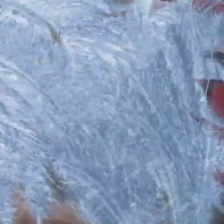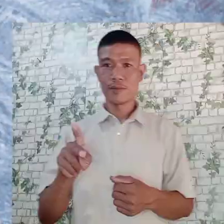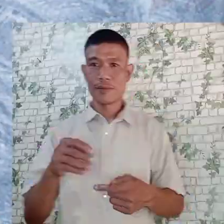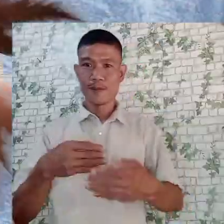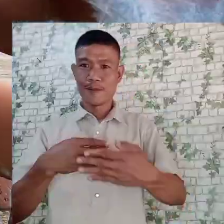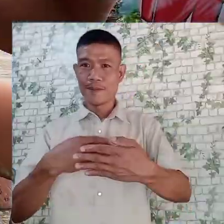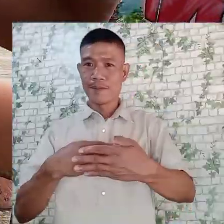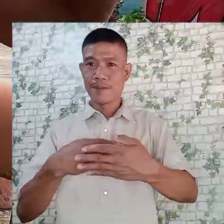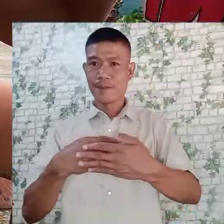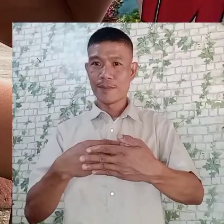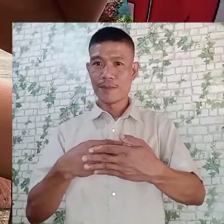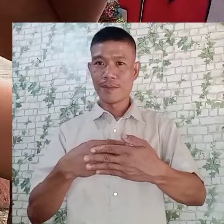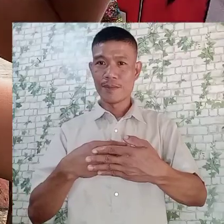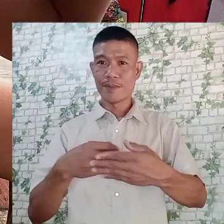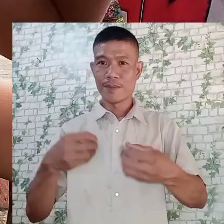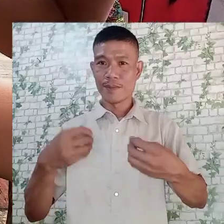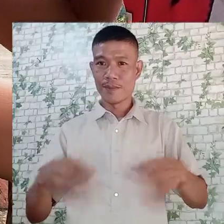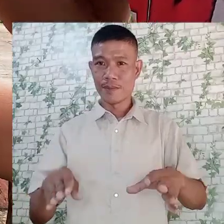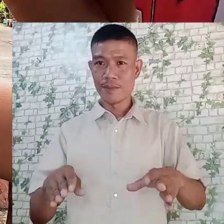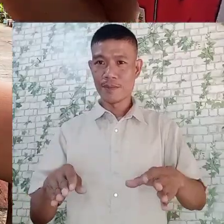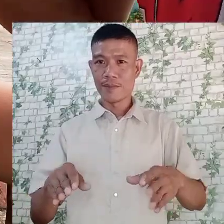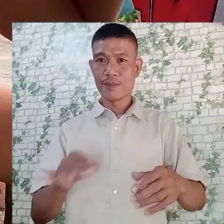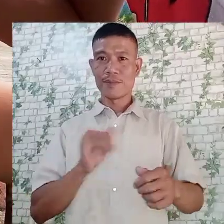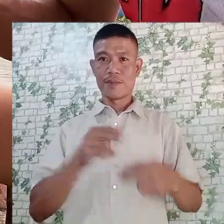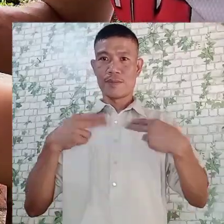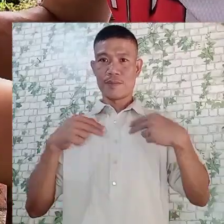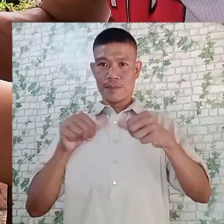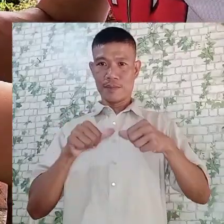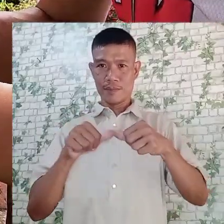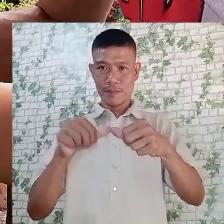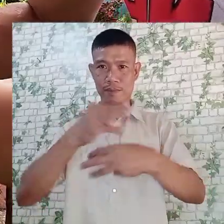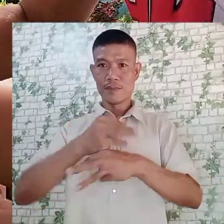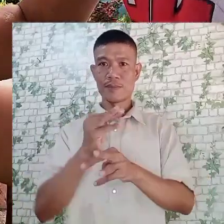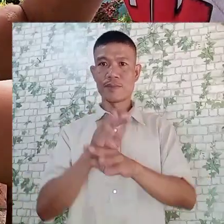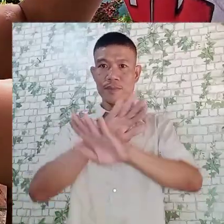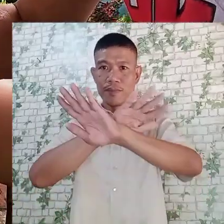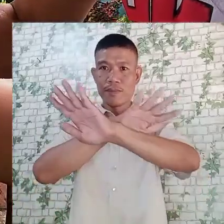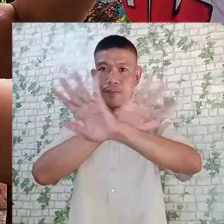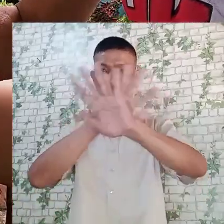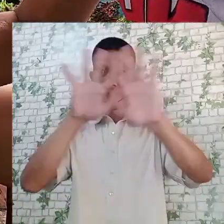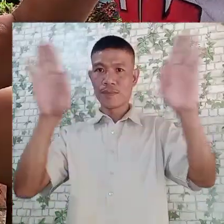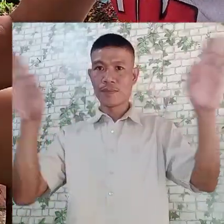Okay, it is almost done, but I have to continue to make it clearer.